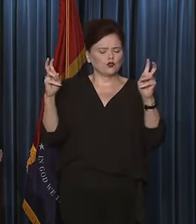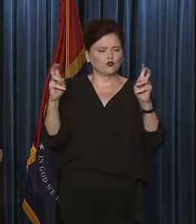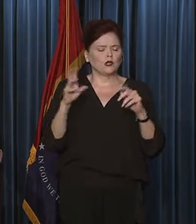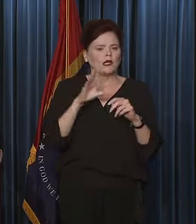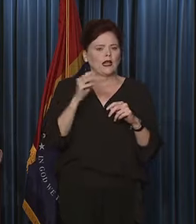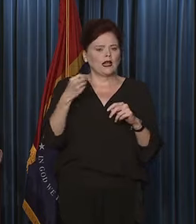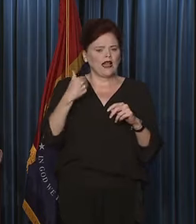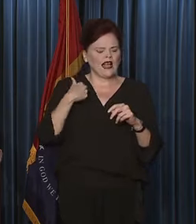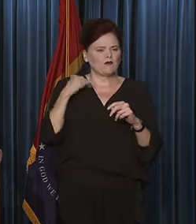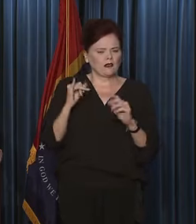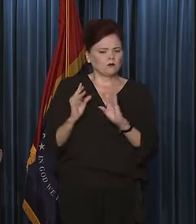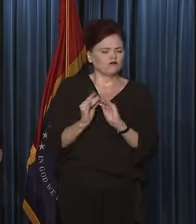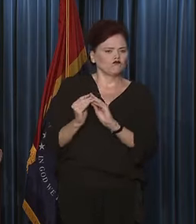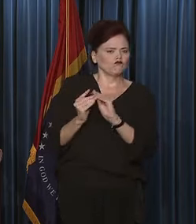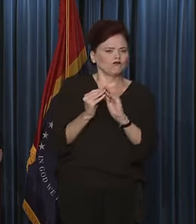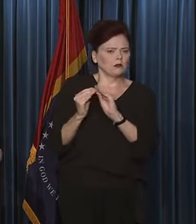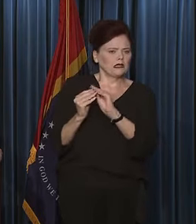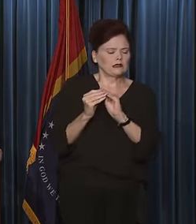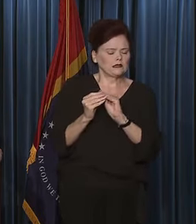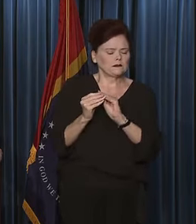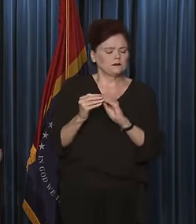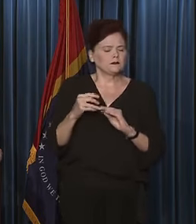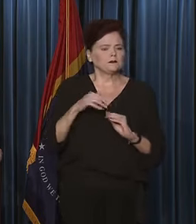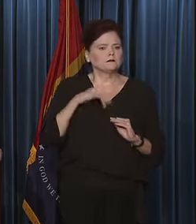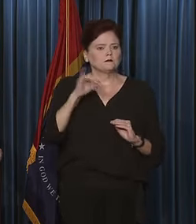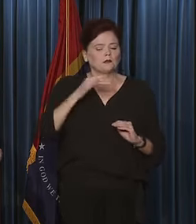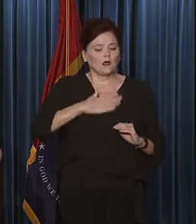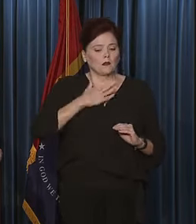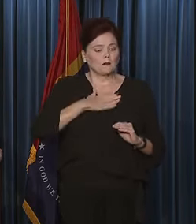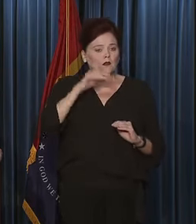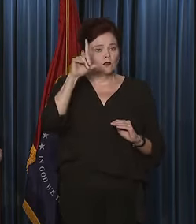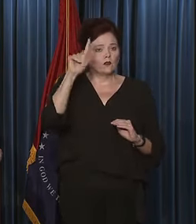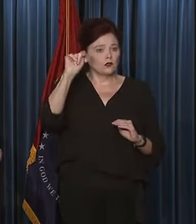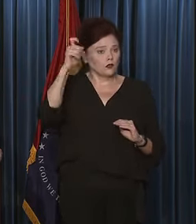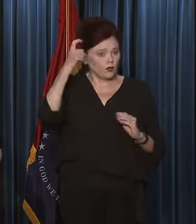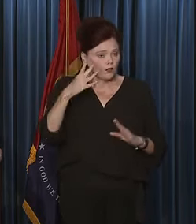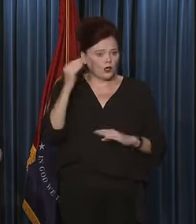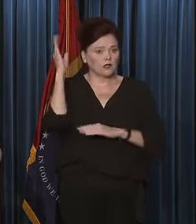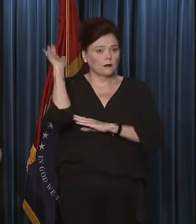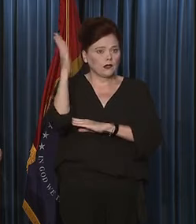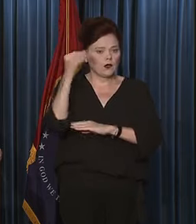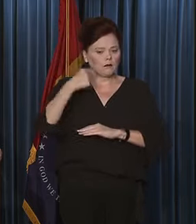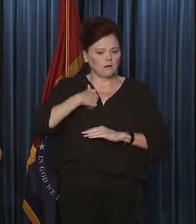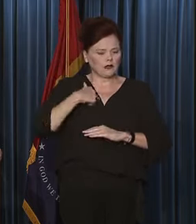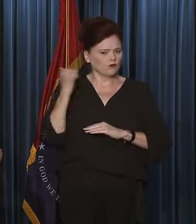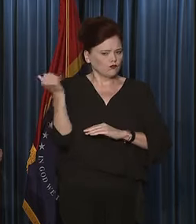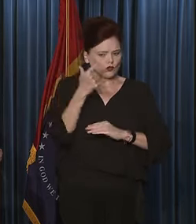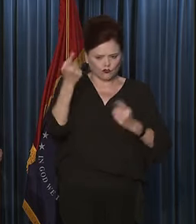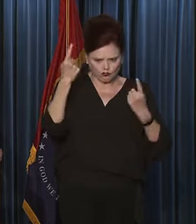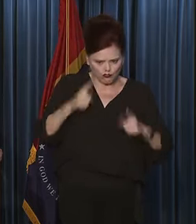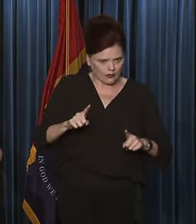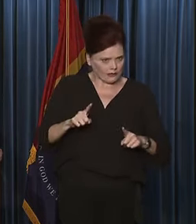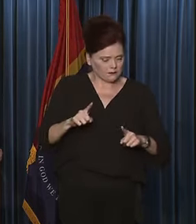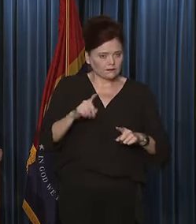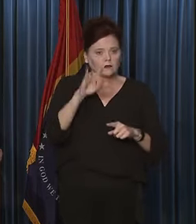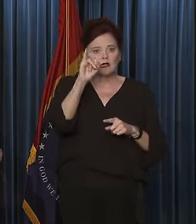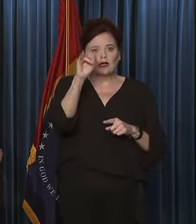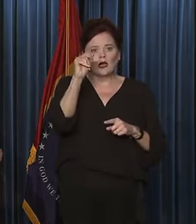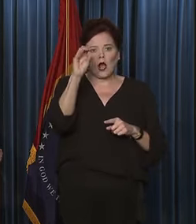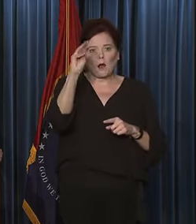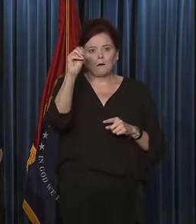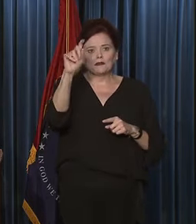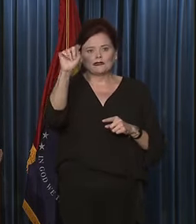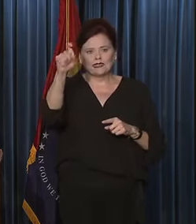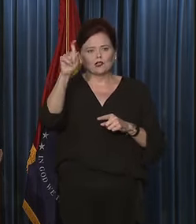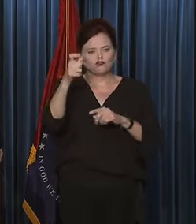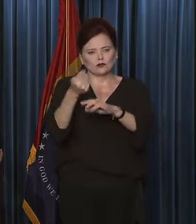having these hearings. I'm also glad that the Lieutenant Governor, the Speaker, and I all agree that the income tax should